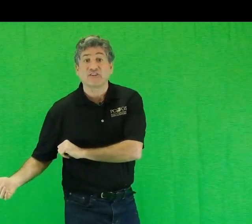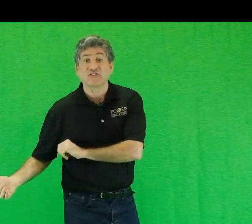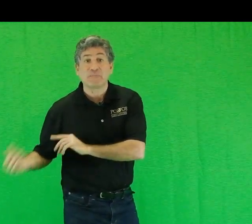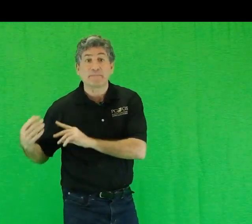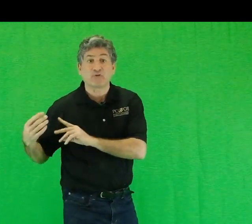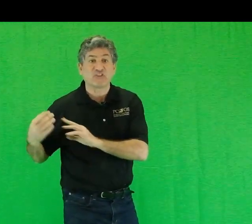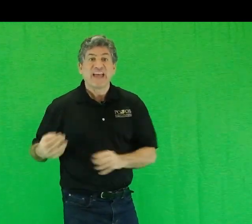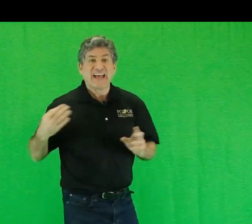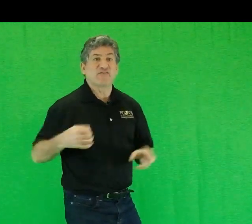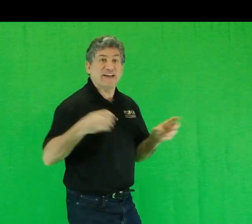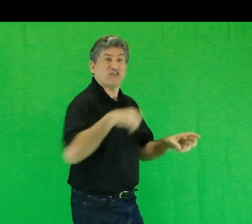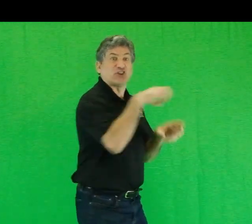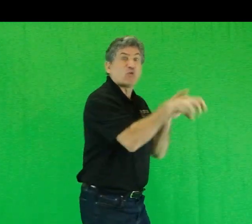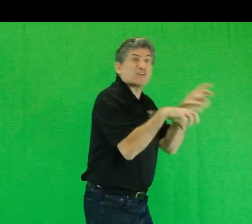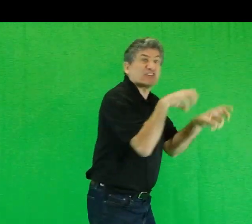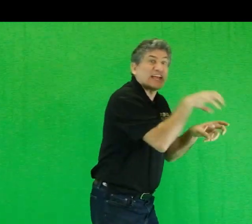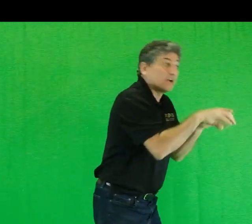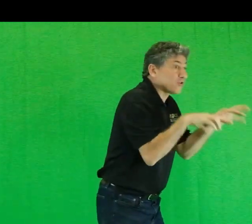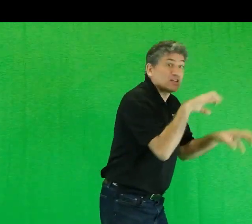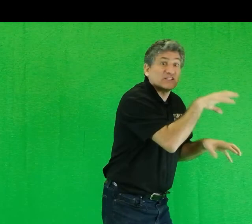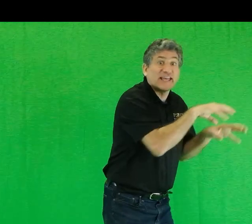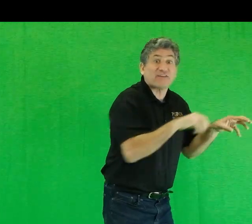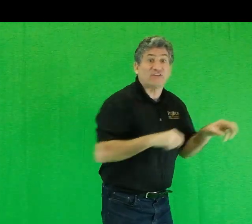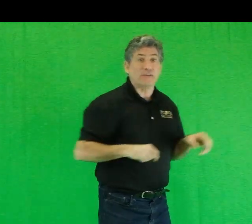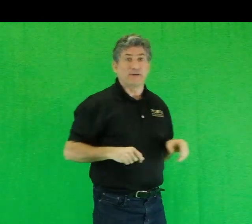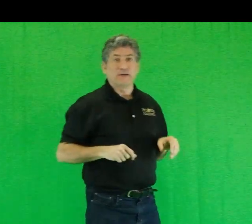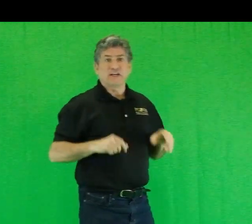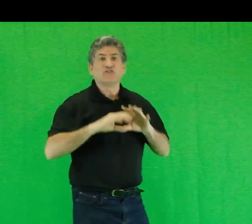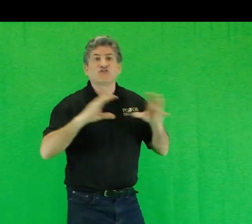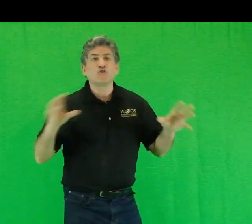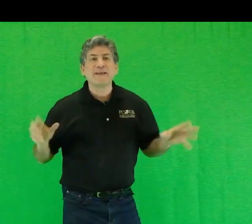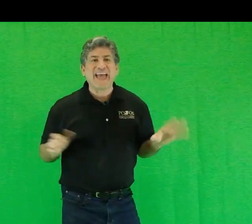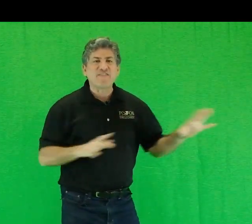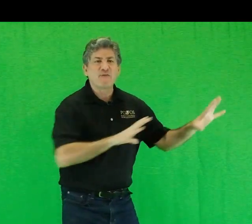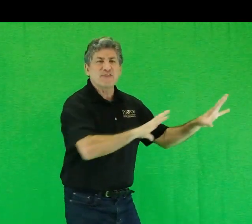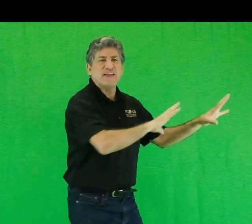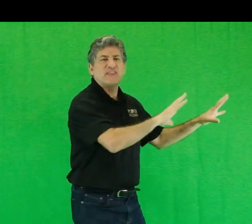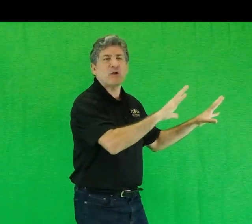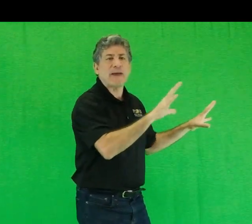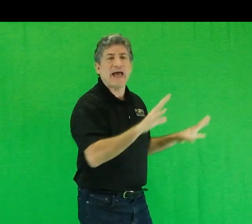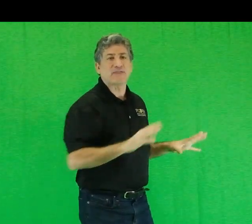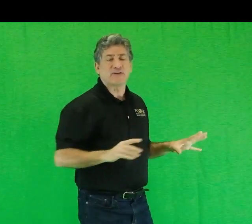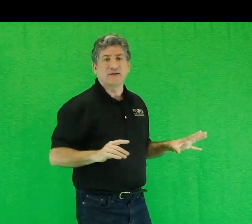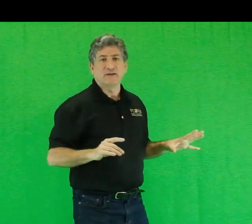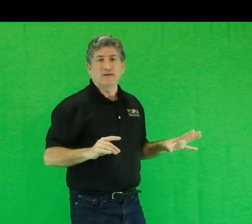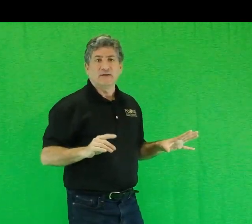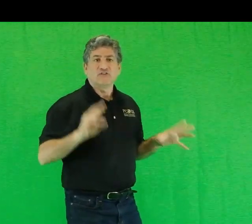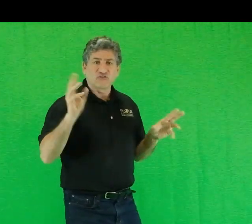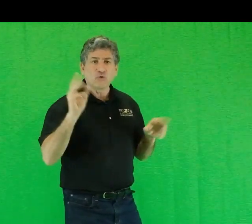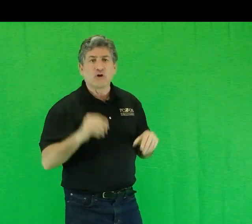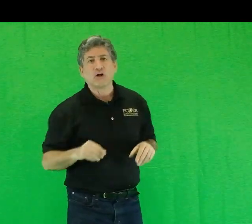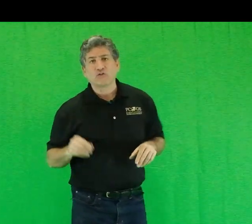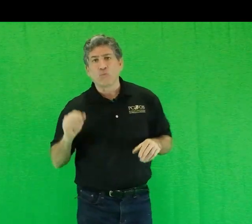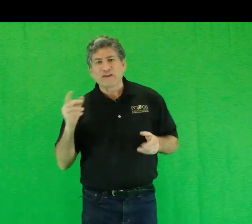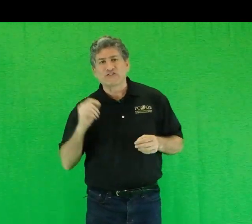its members advance locust-like across the landscape, consuming everything in their path. So-called Western